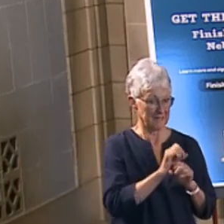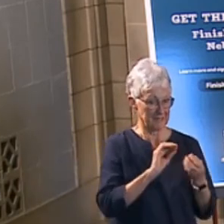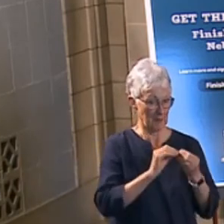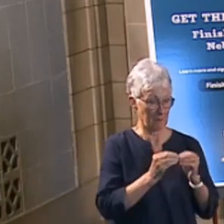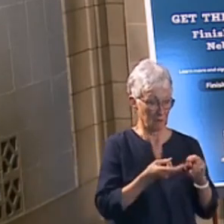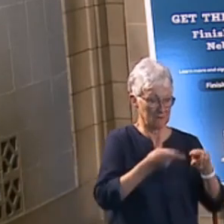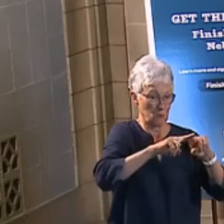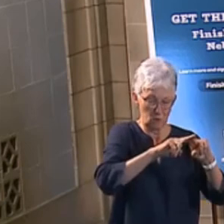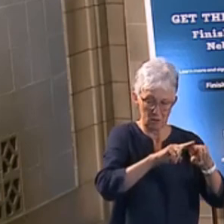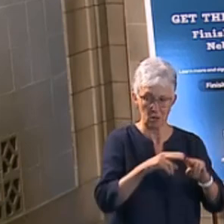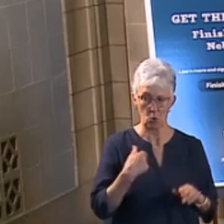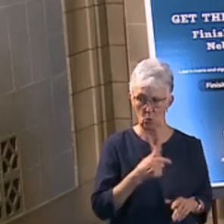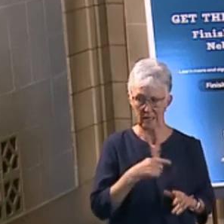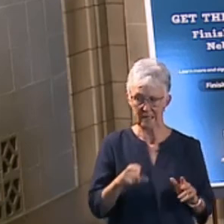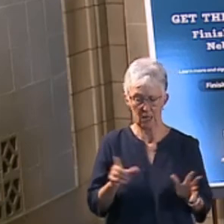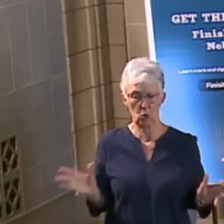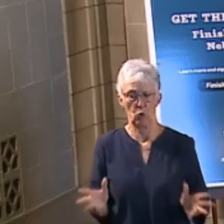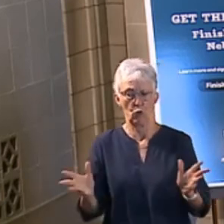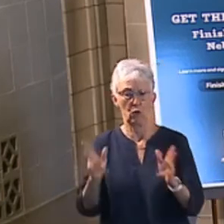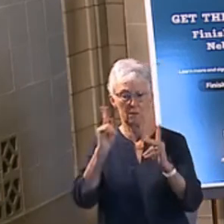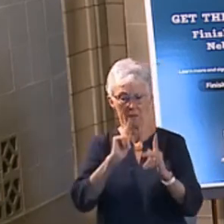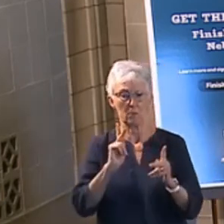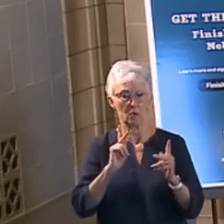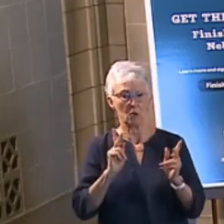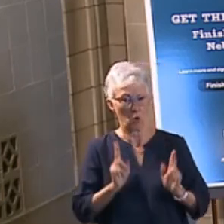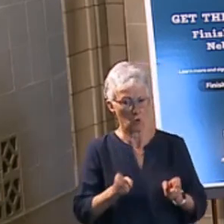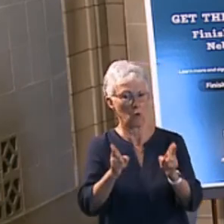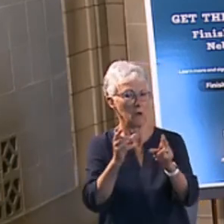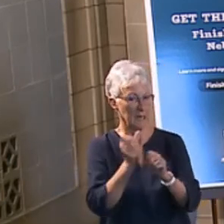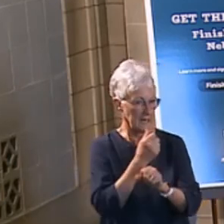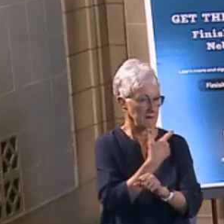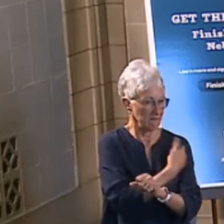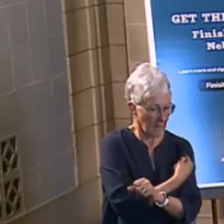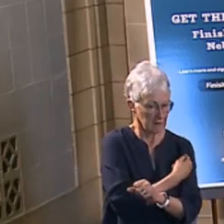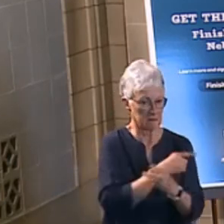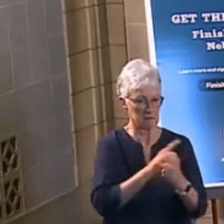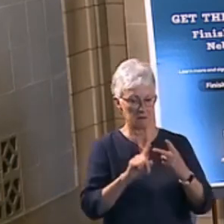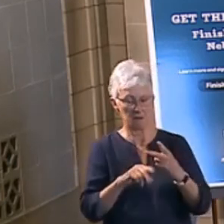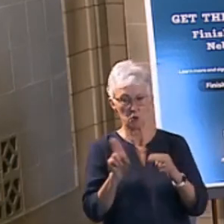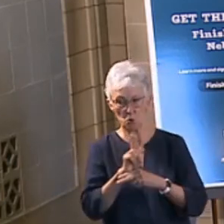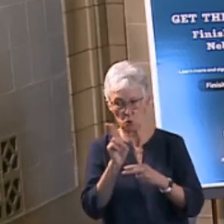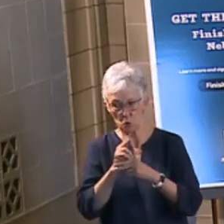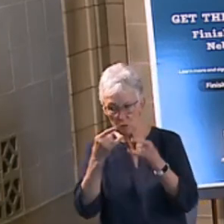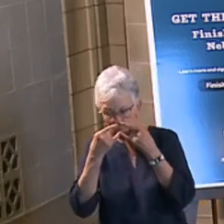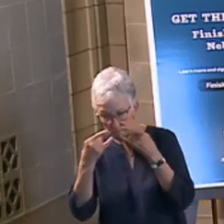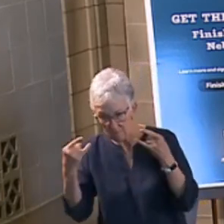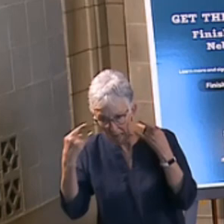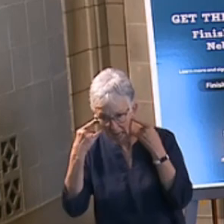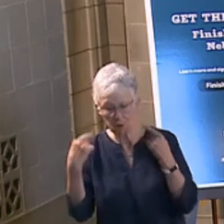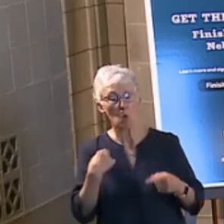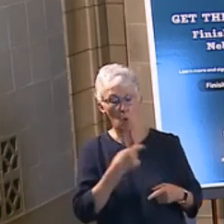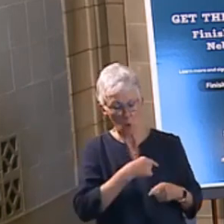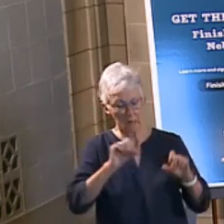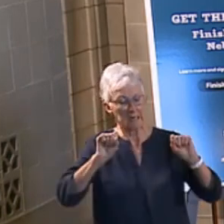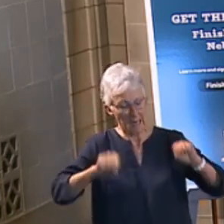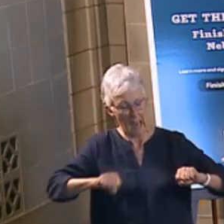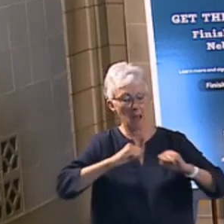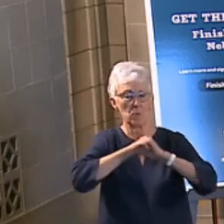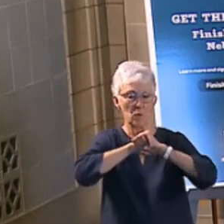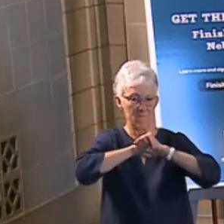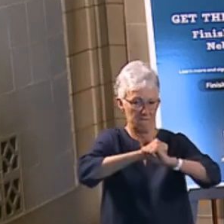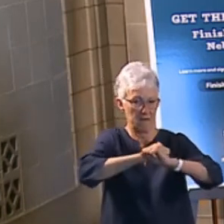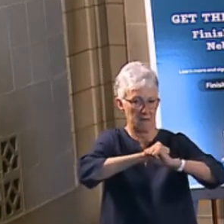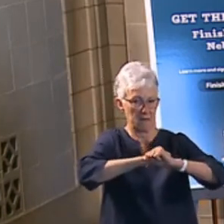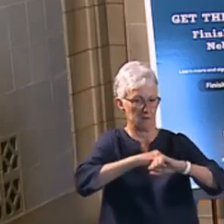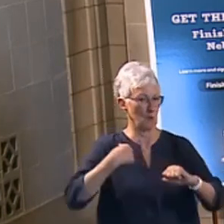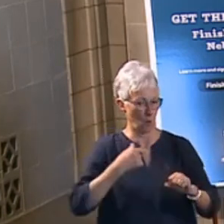their mask in certain situations, following those non-pharmaceutical interventions, we can prevent it. We can do it. So we're